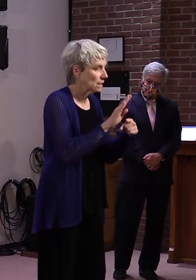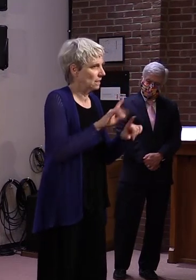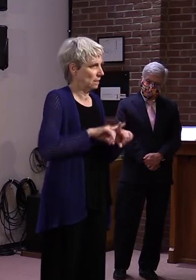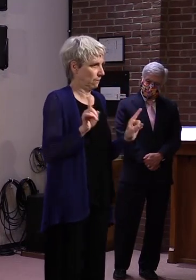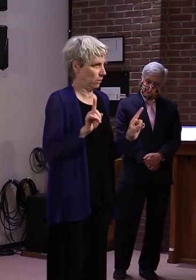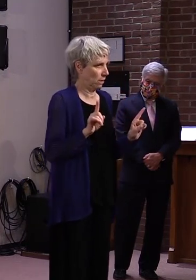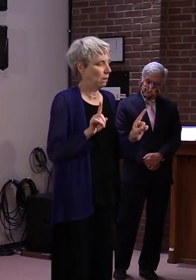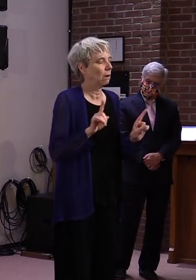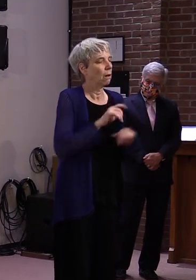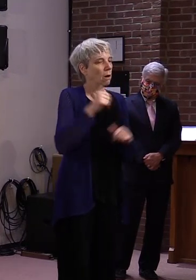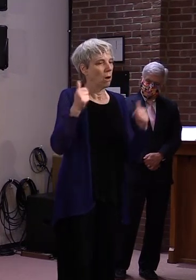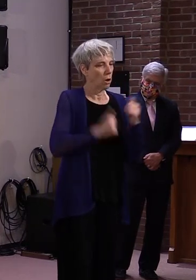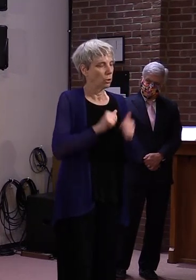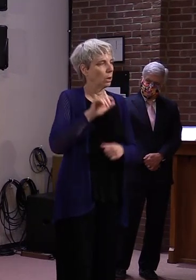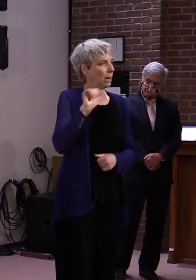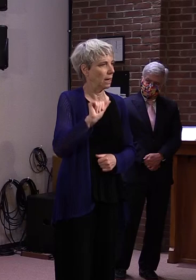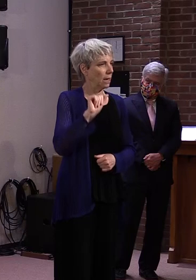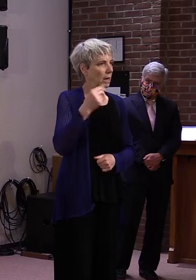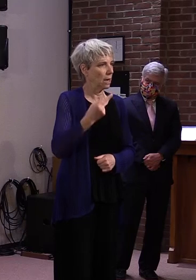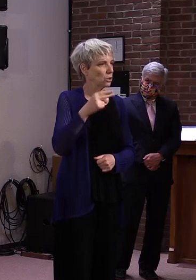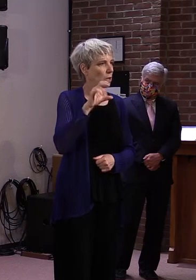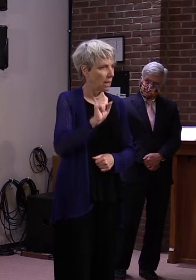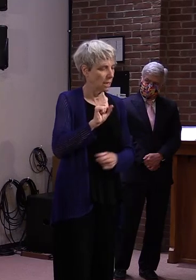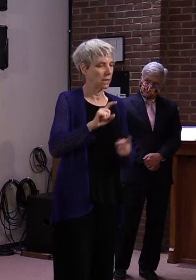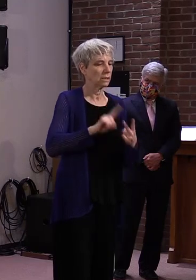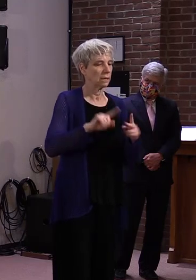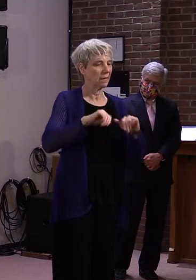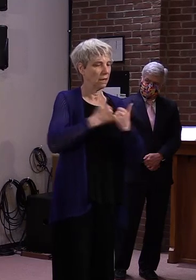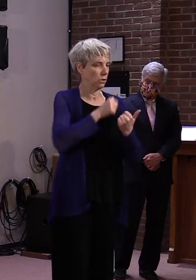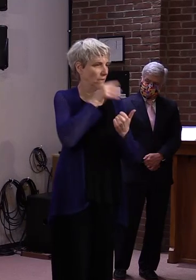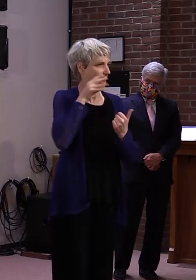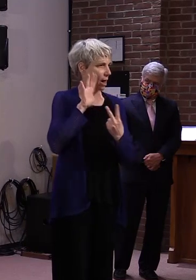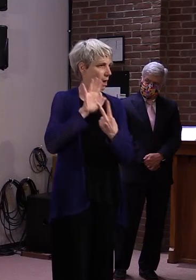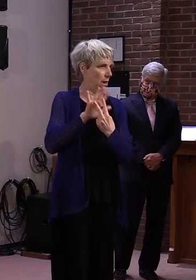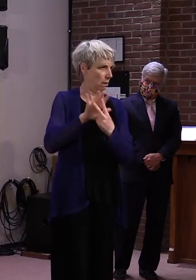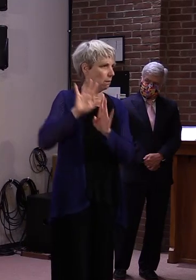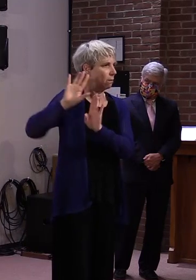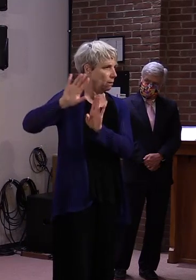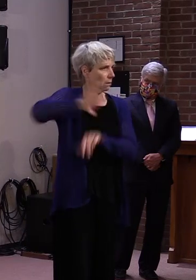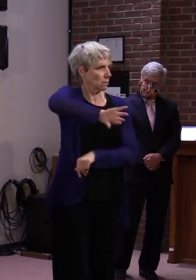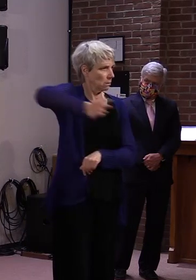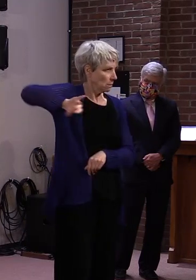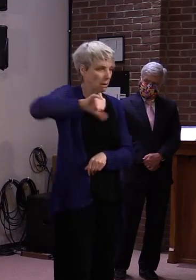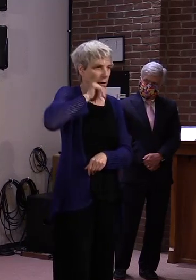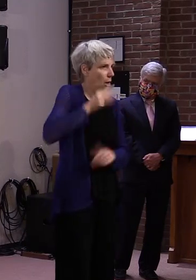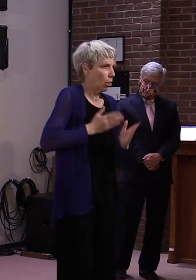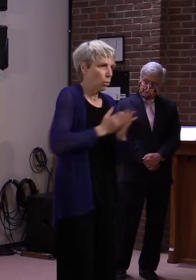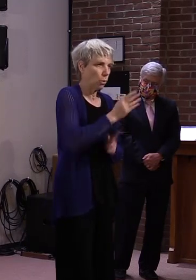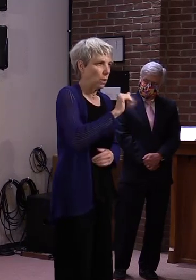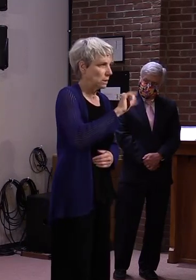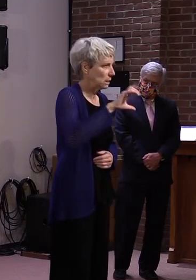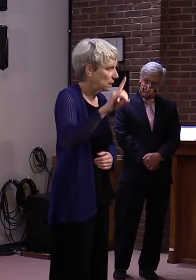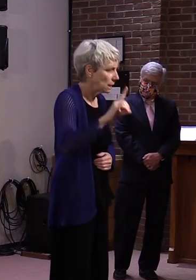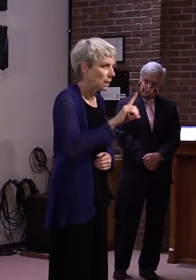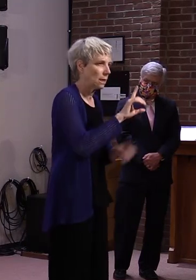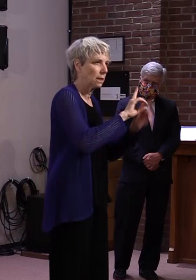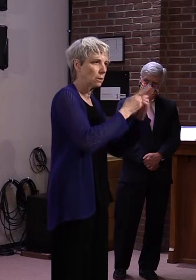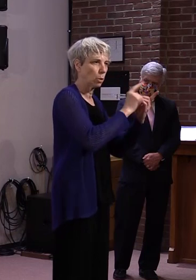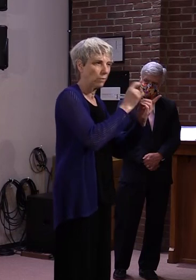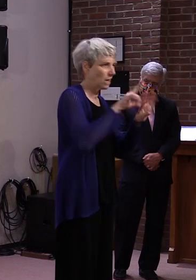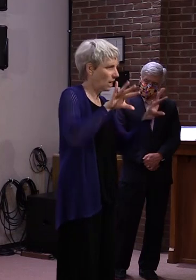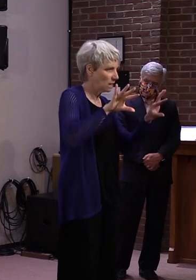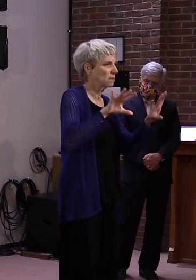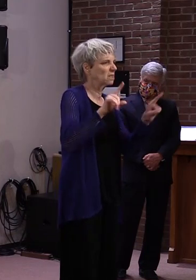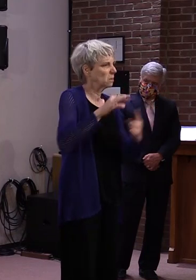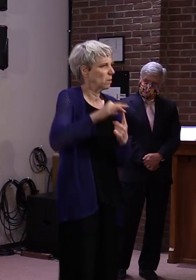administered by the Agency of Human Services and the Agency of Agriculture, respectively. They will not be processed through ACCD or the Department of